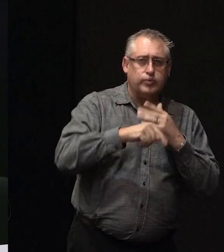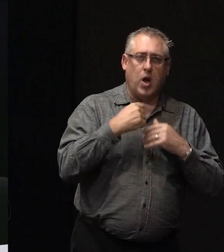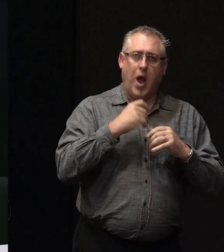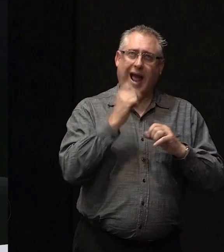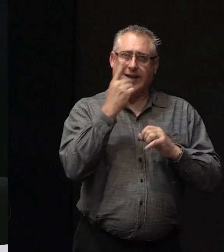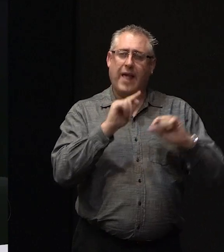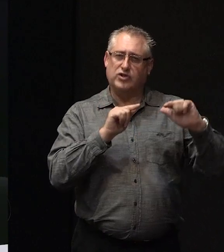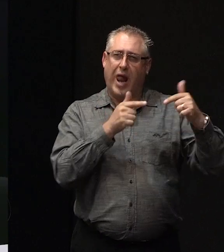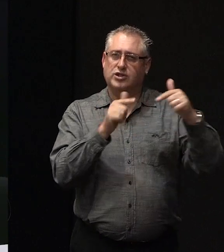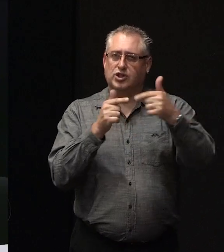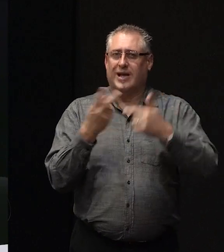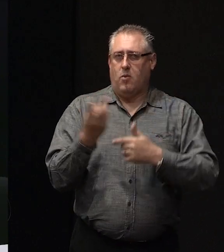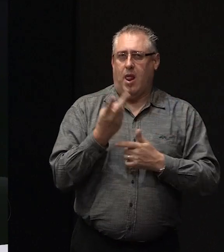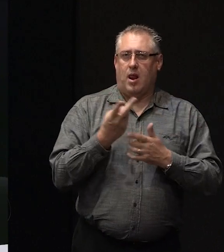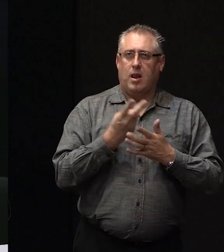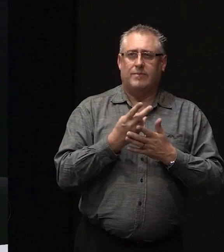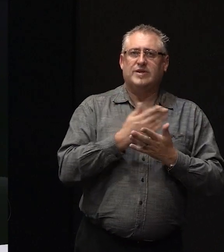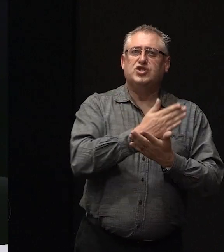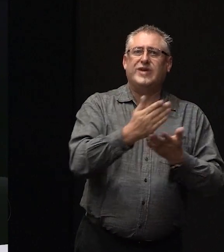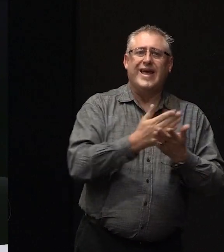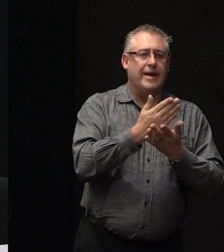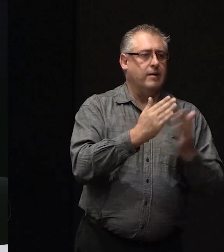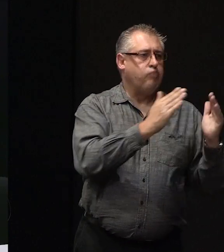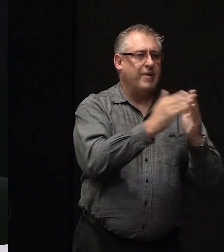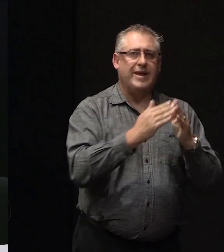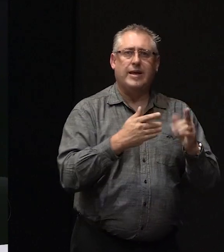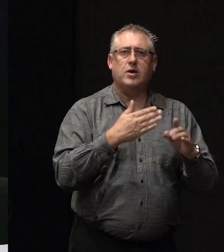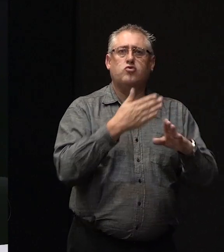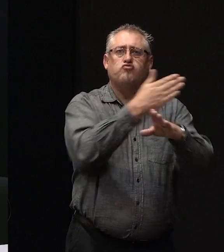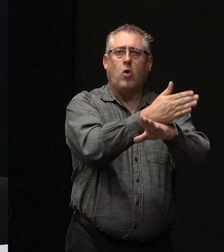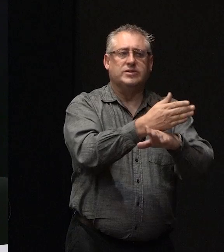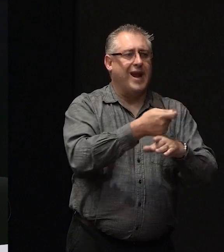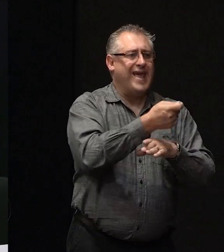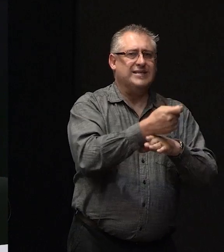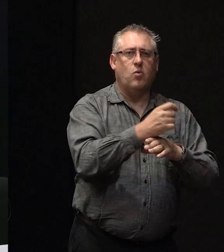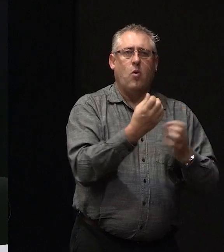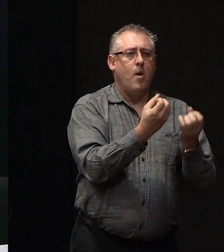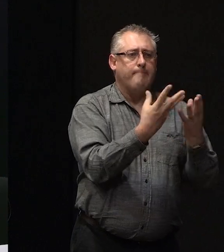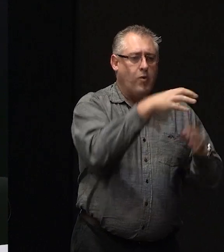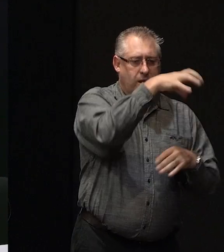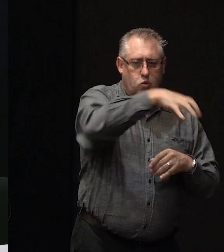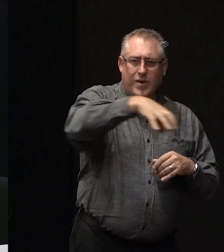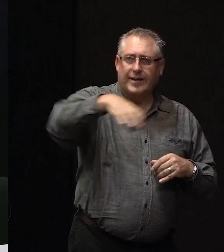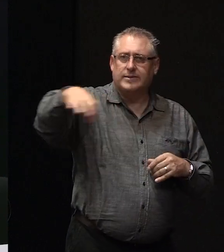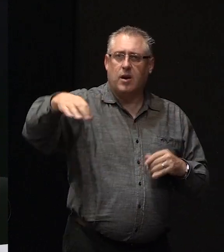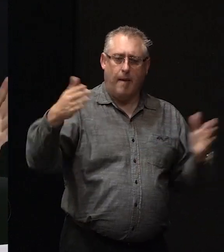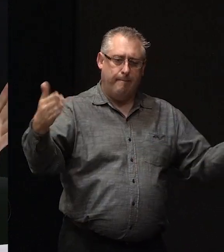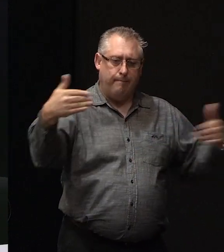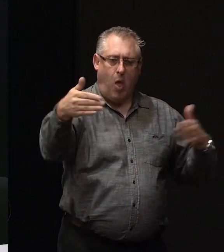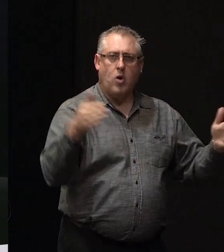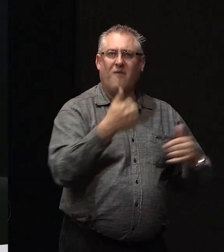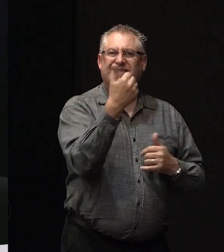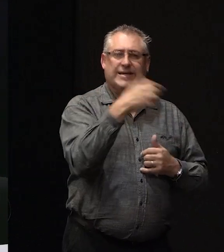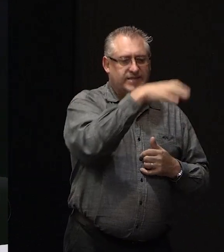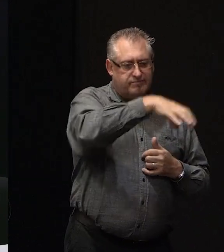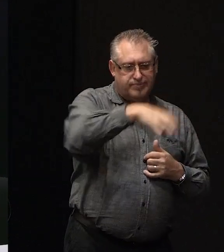the challenges that, you know, shared property, whether it's cross-lease, whether it's multi-units that are, say, a block of, you know, six